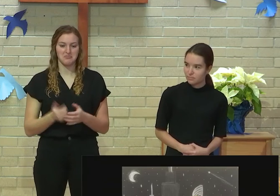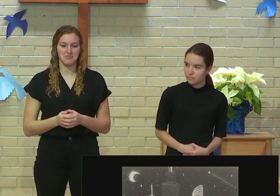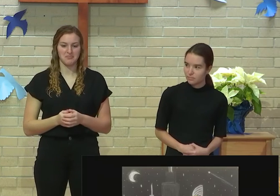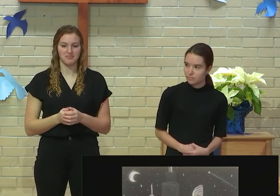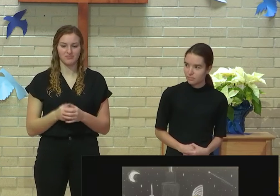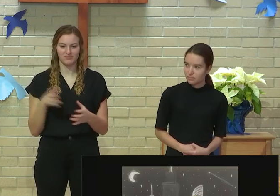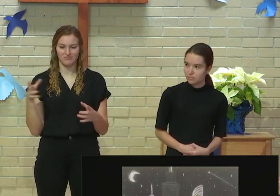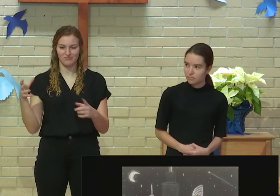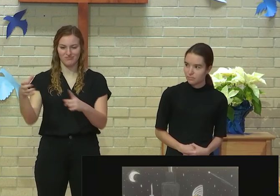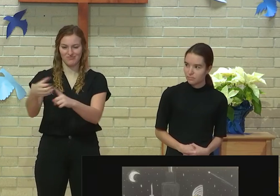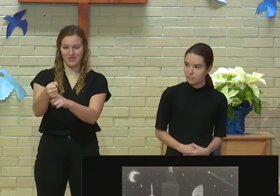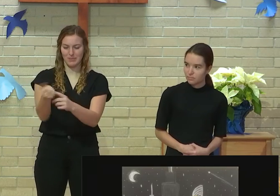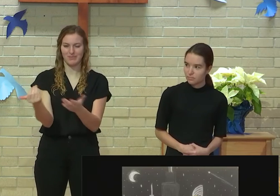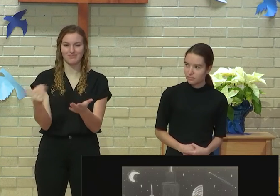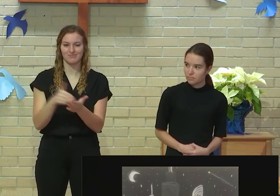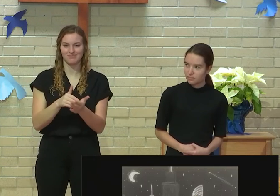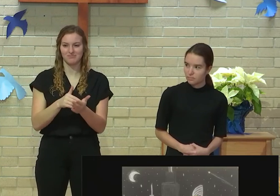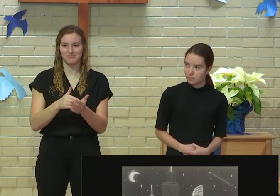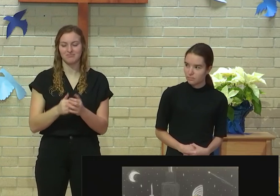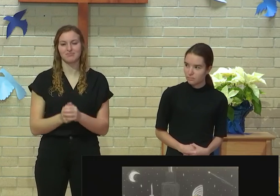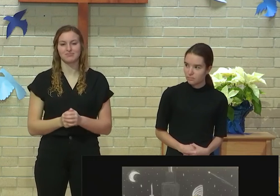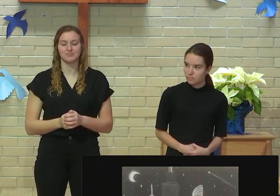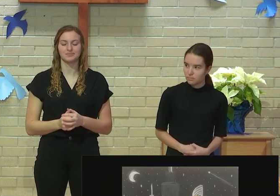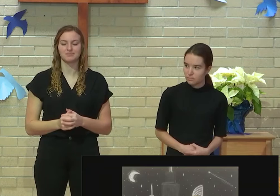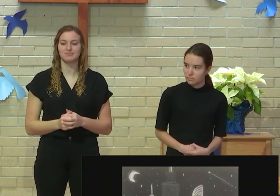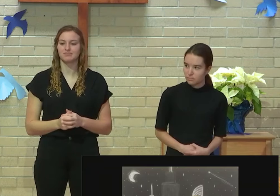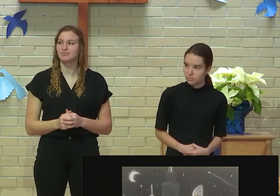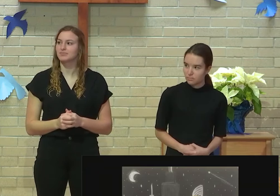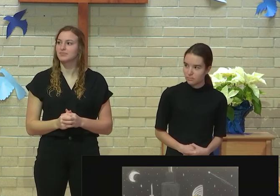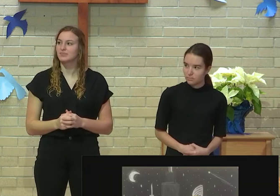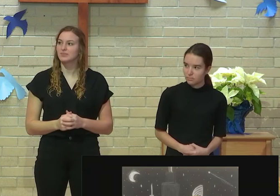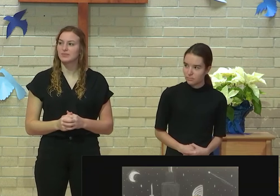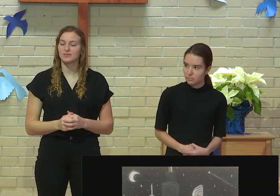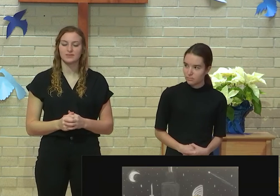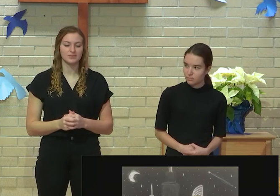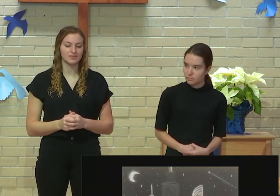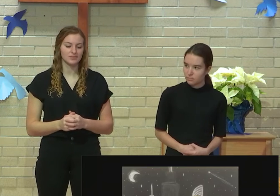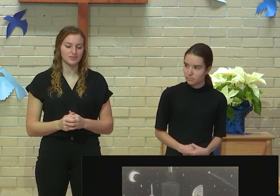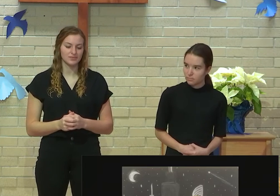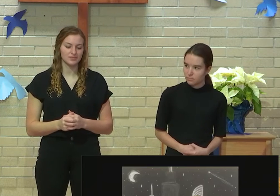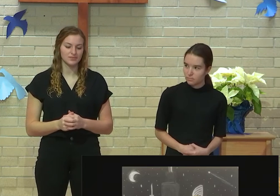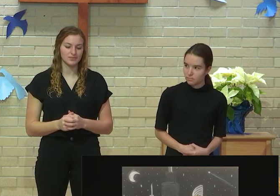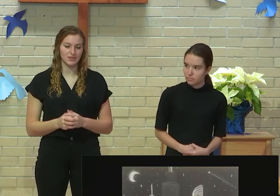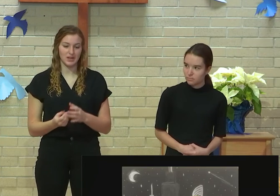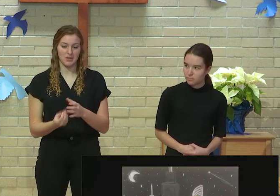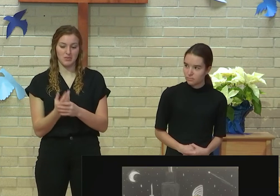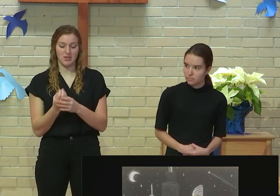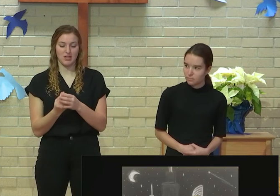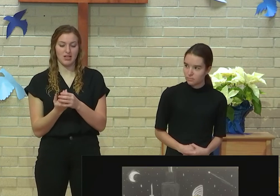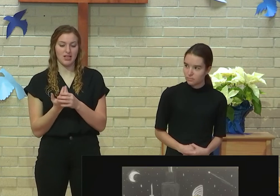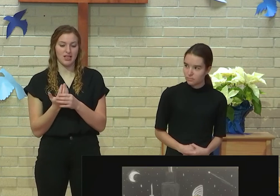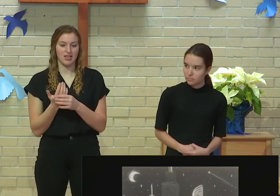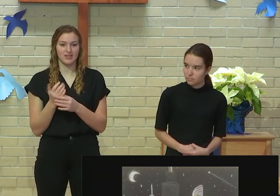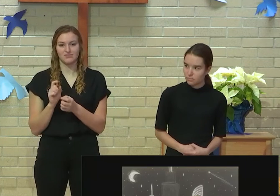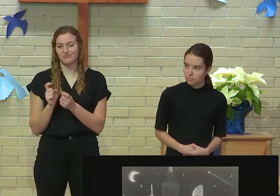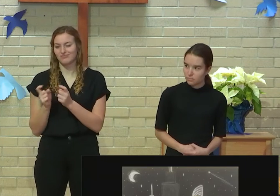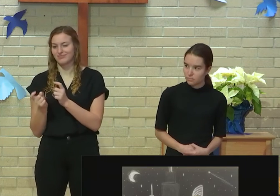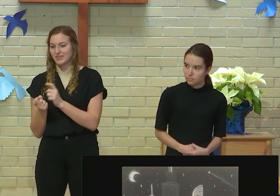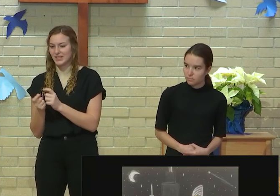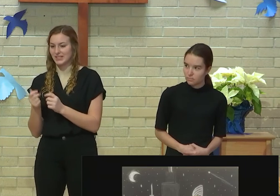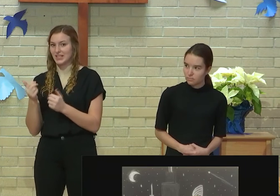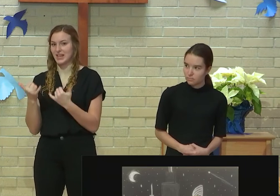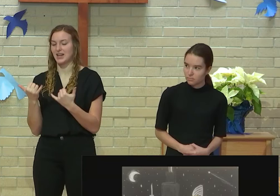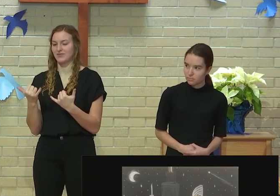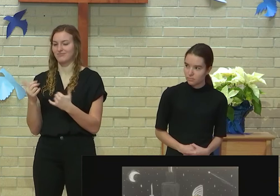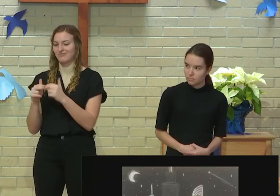reclaiming man-made objects. If you think about, like, a ghost town where plants start growing over the walls of buildings, it's that kind of